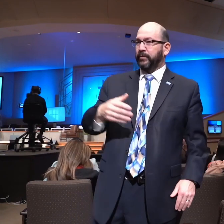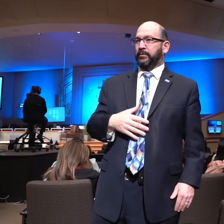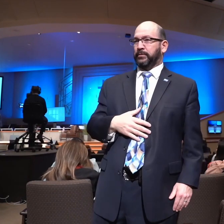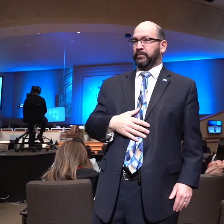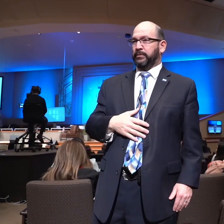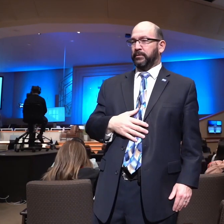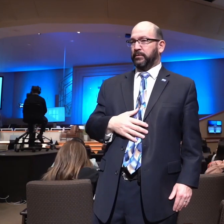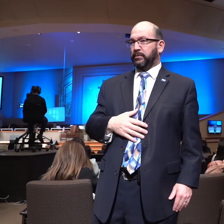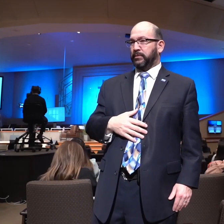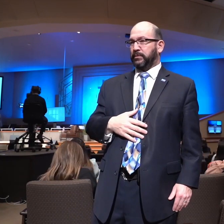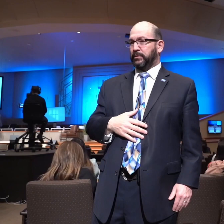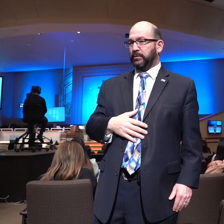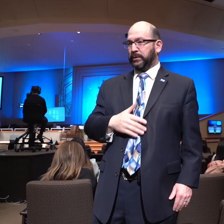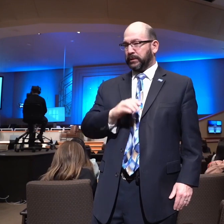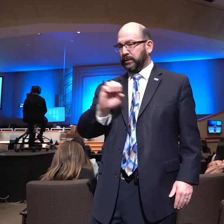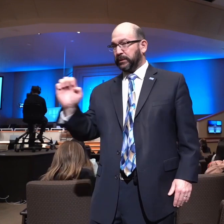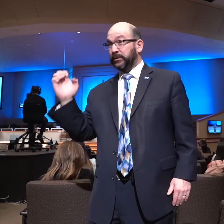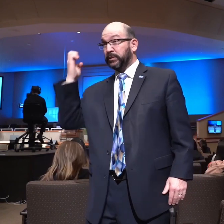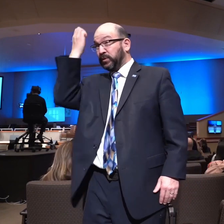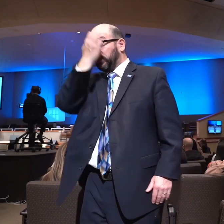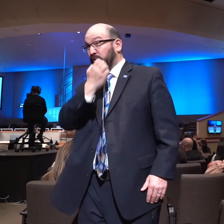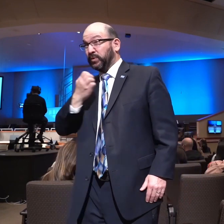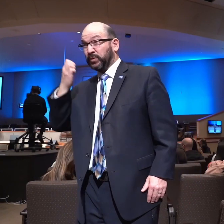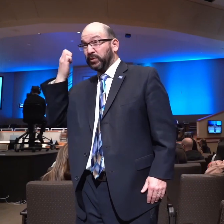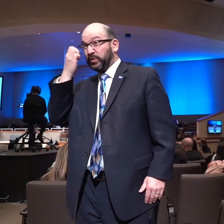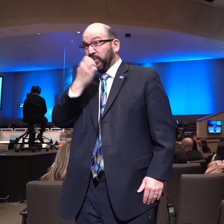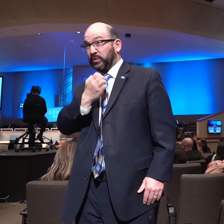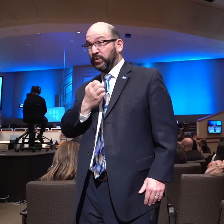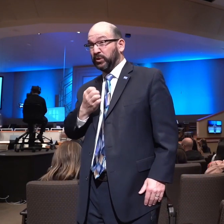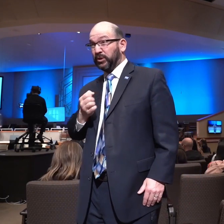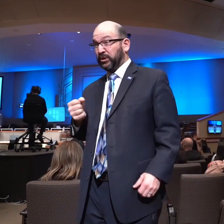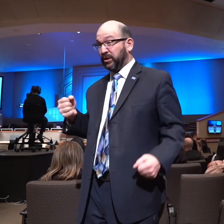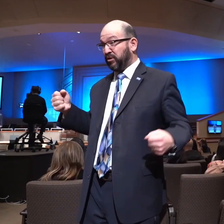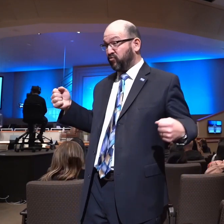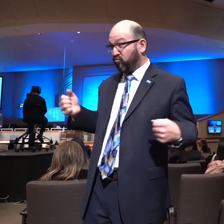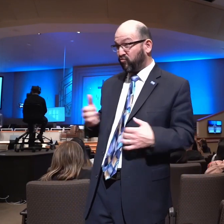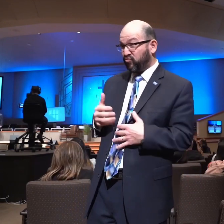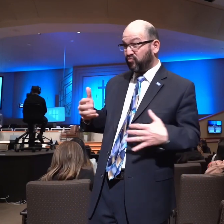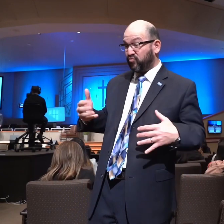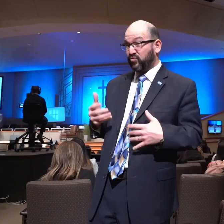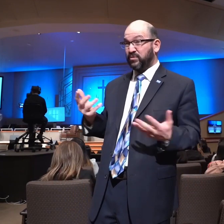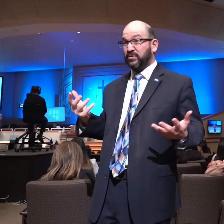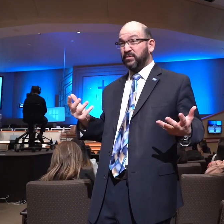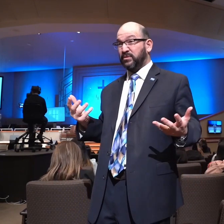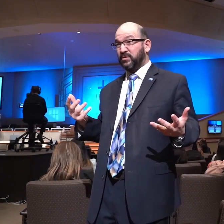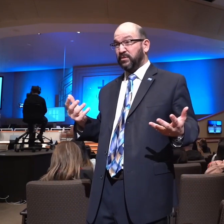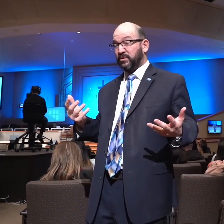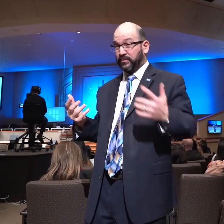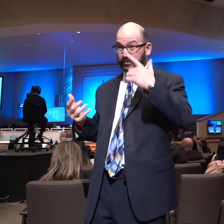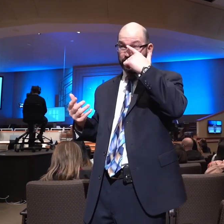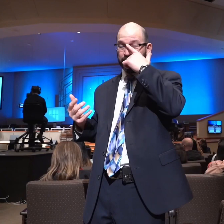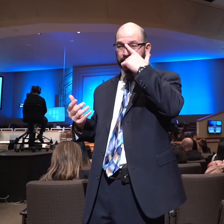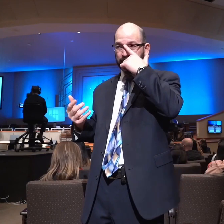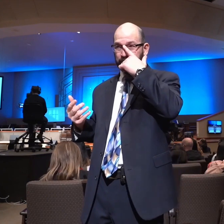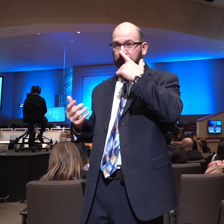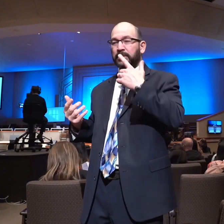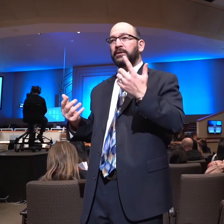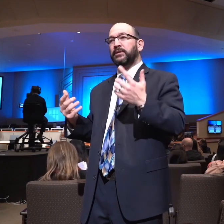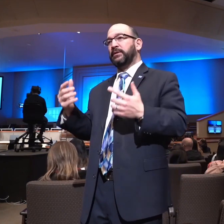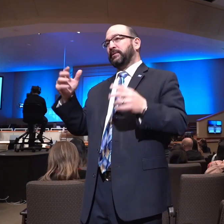Eastern Europeans have had a difficult time since the Iron Curtain fell and now it looks like the Iron Curtain may draw upon